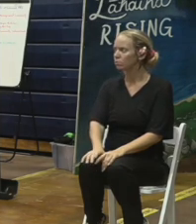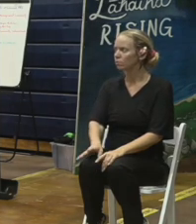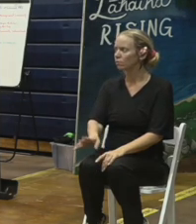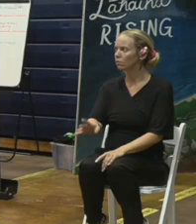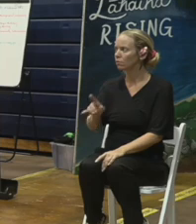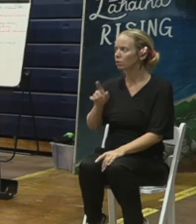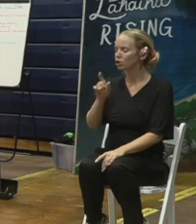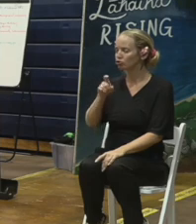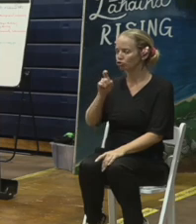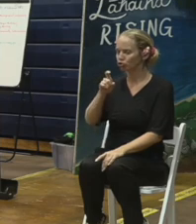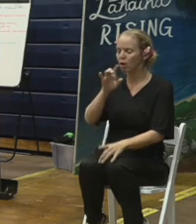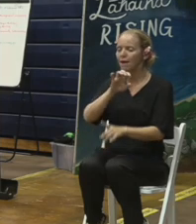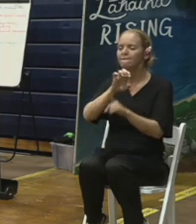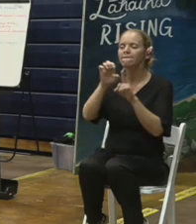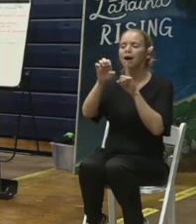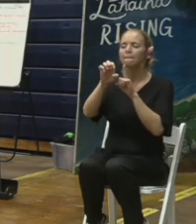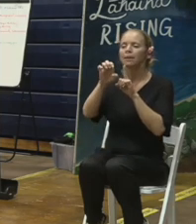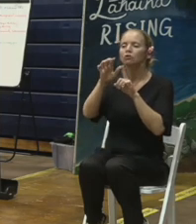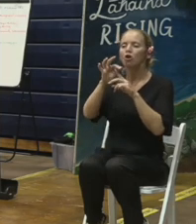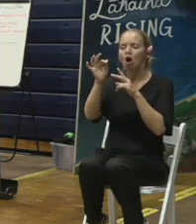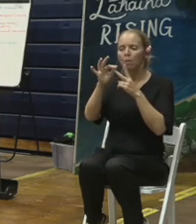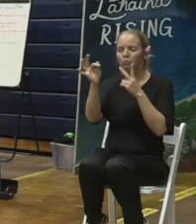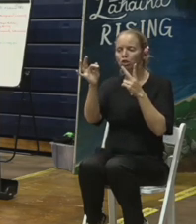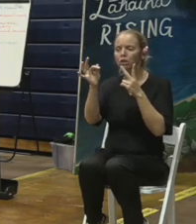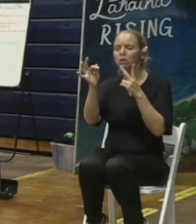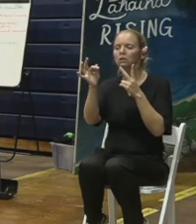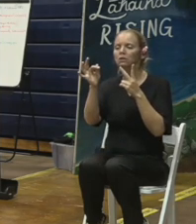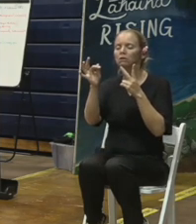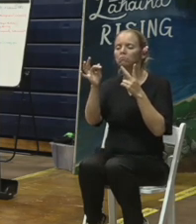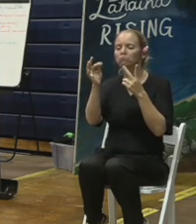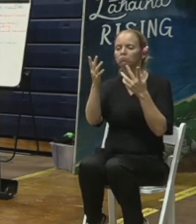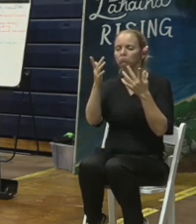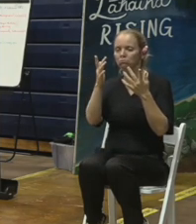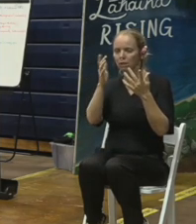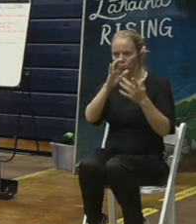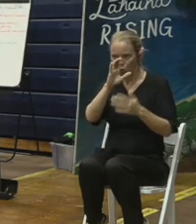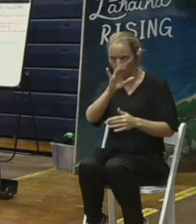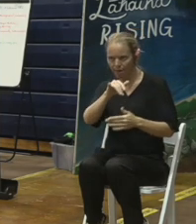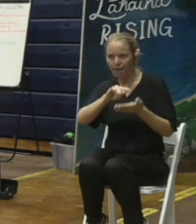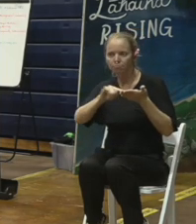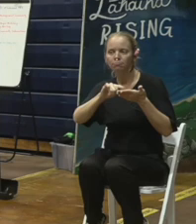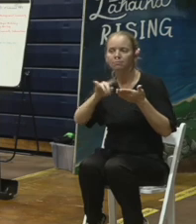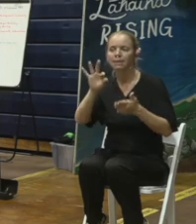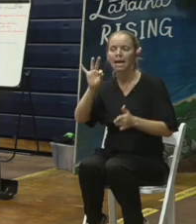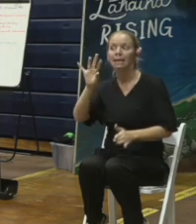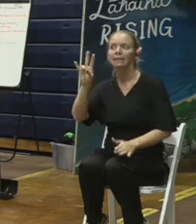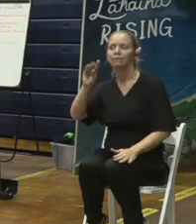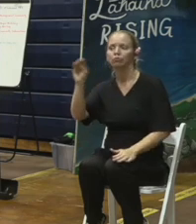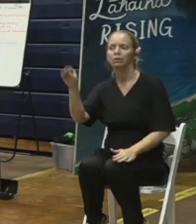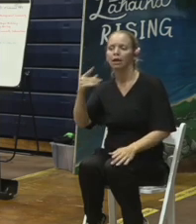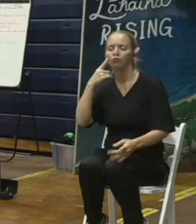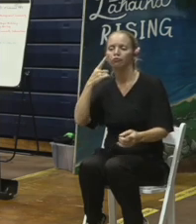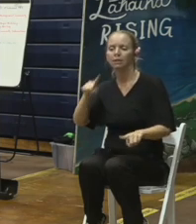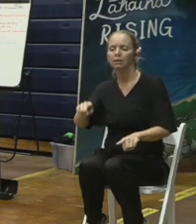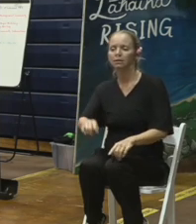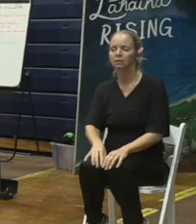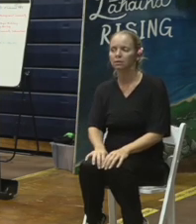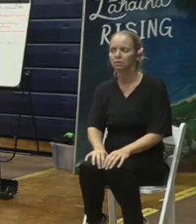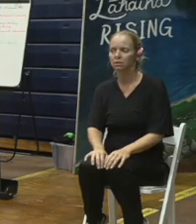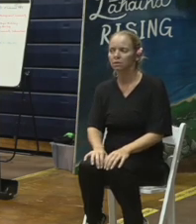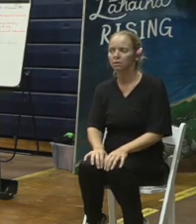% of the people that took the survey agreed would would you support the creation of an